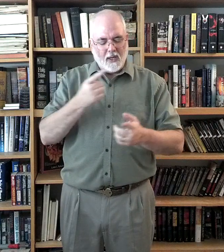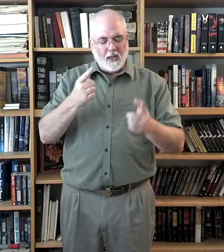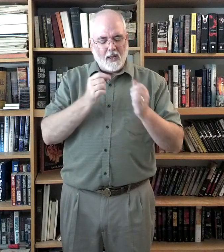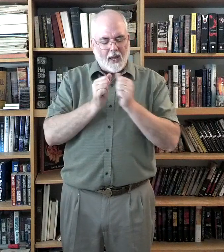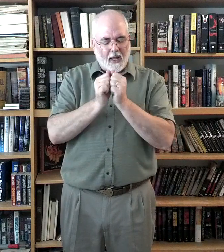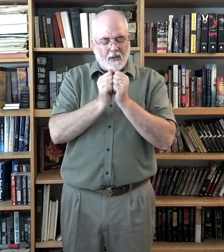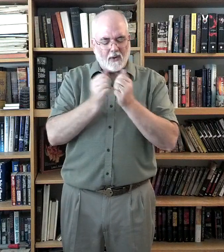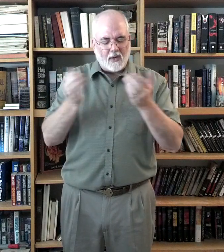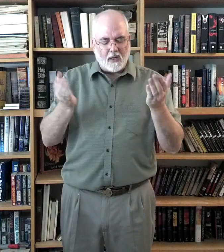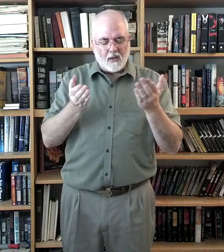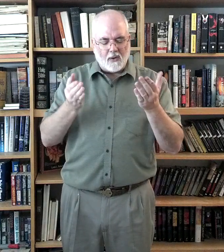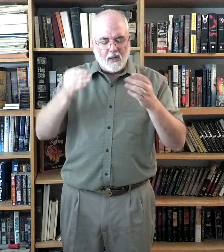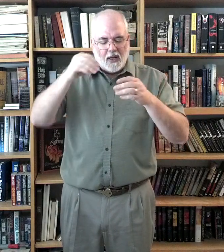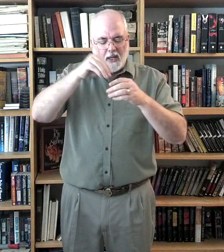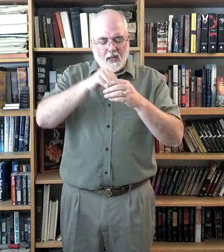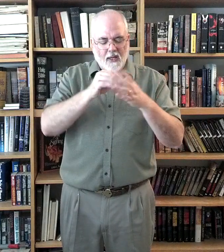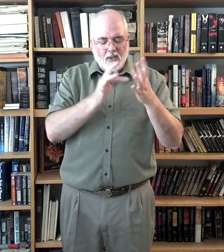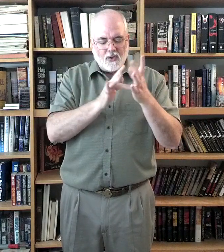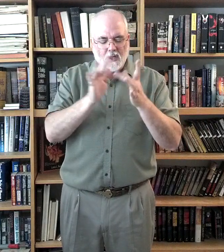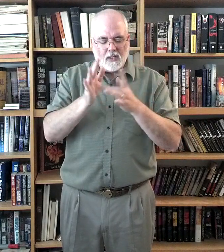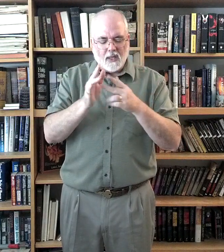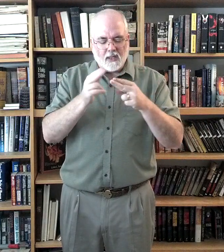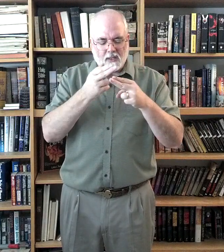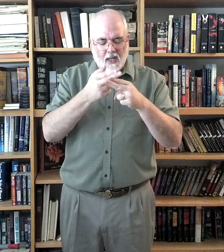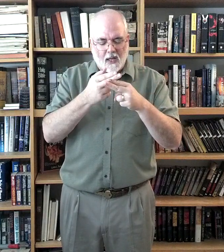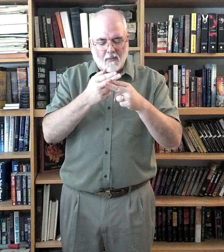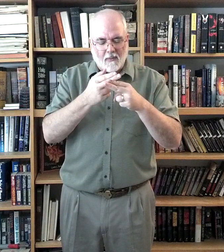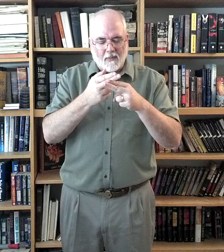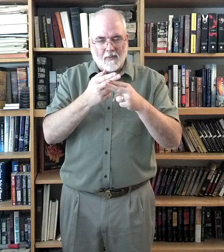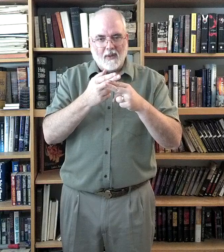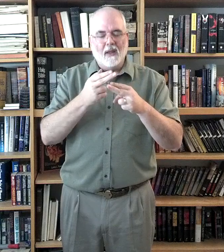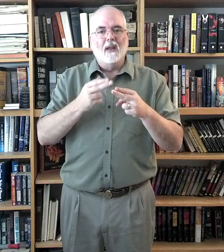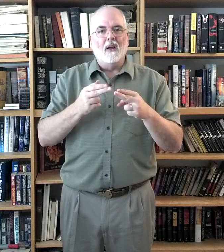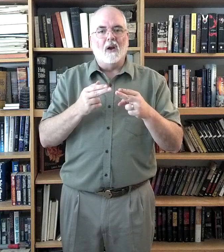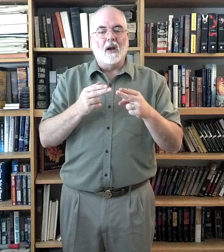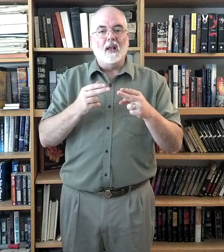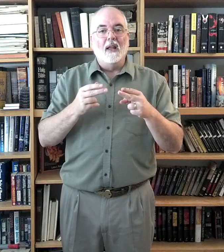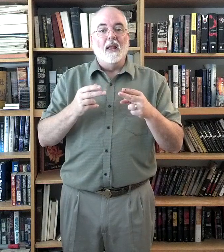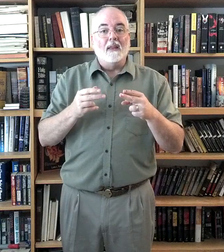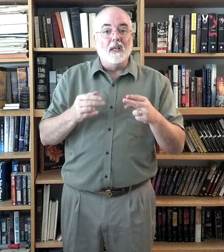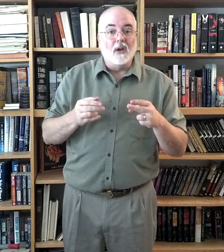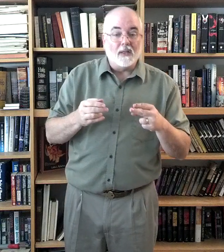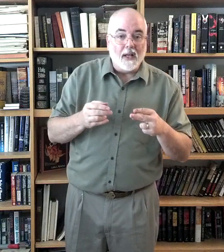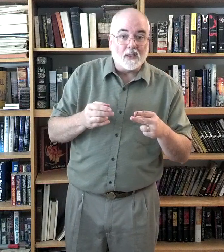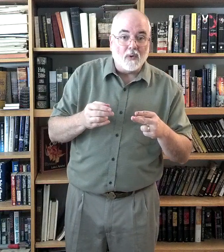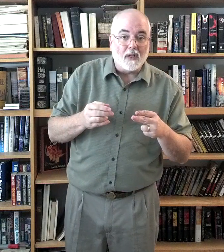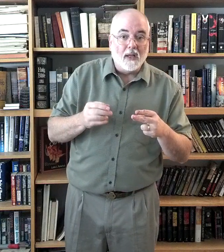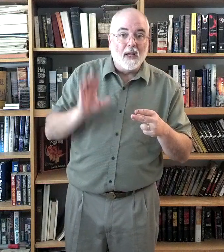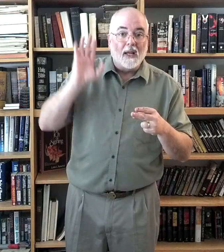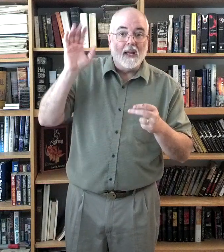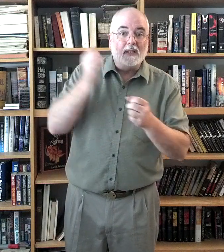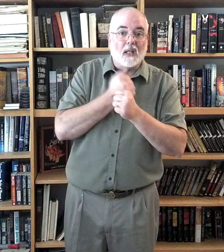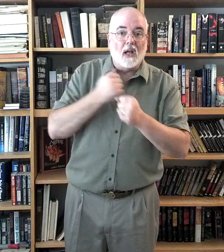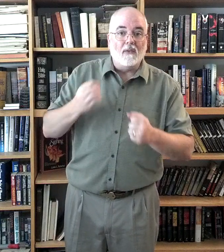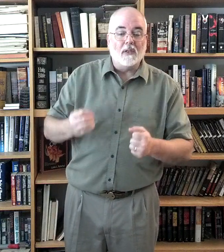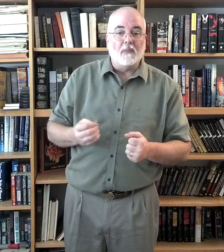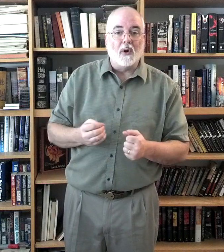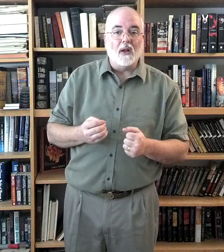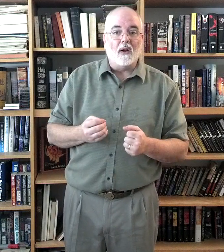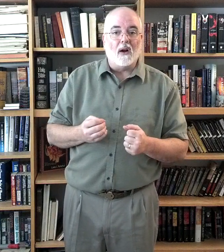gather here in Jesus' name. All right? Then look at the next one. His love is burning in our heart